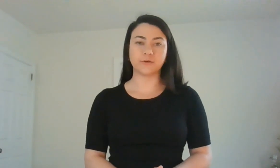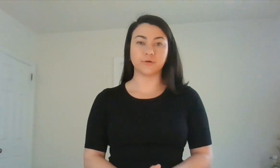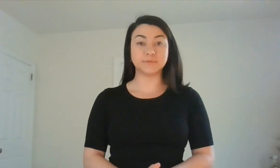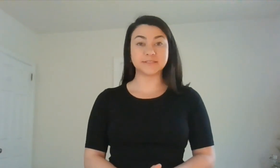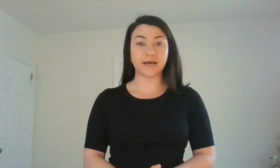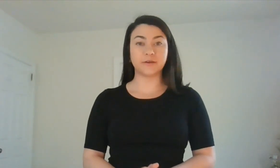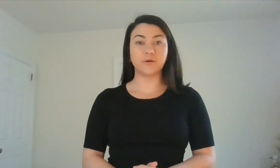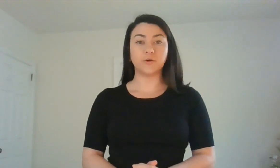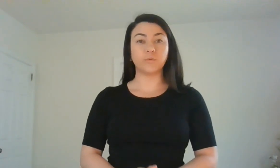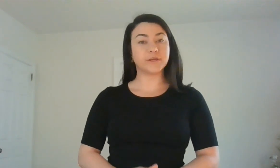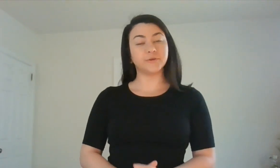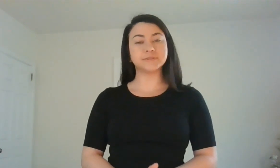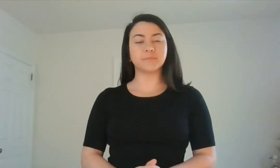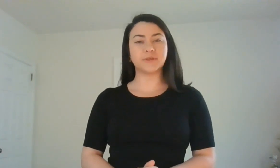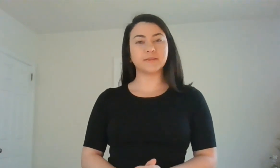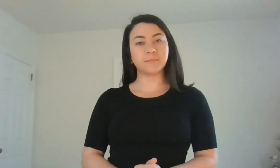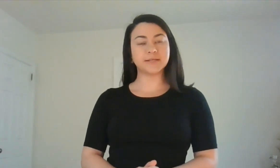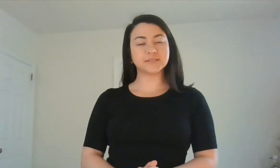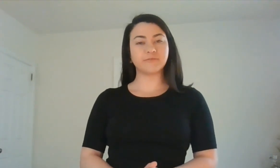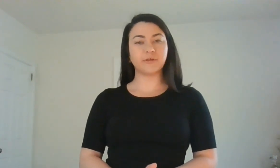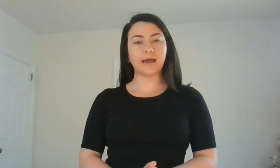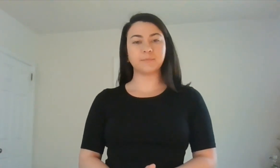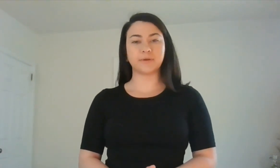or upset, we can do something that makes us feel happy.